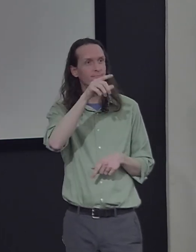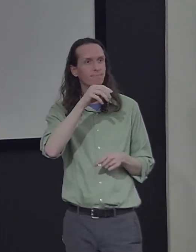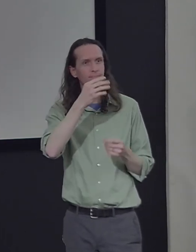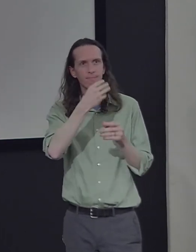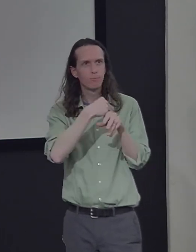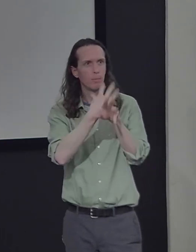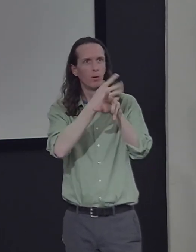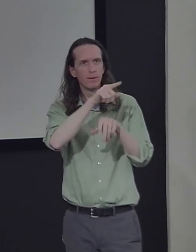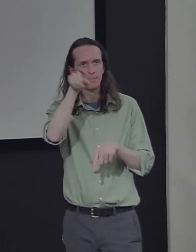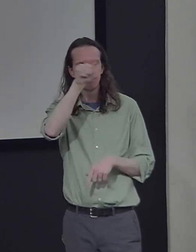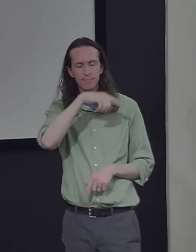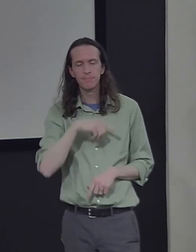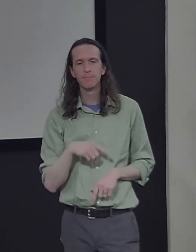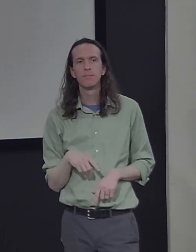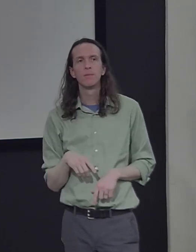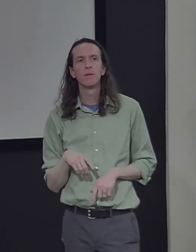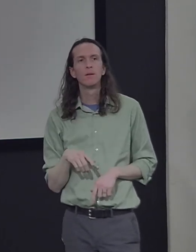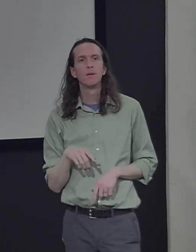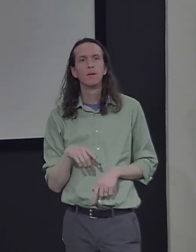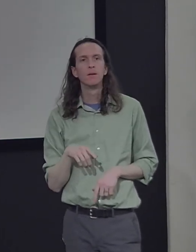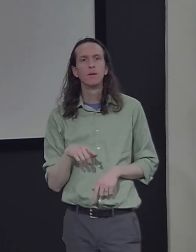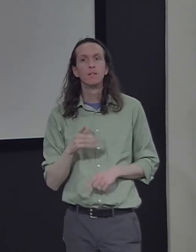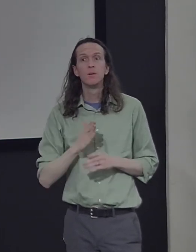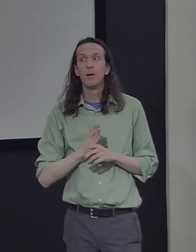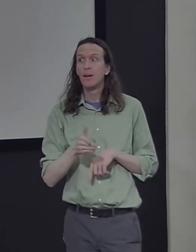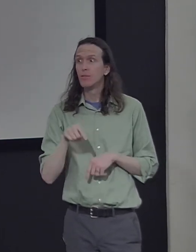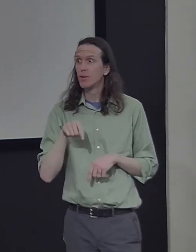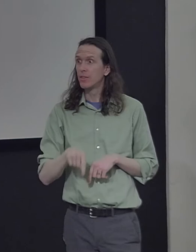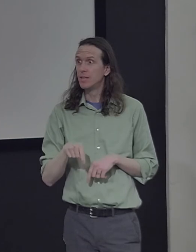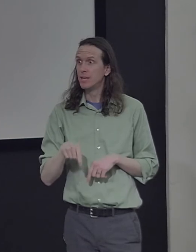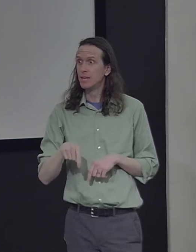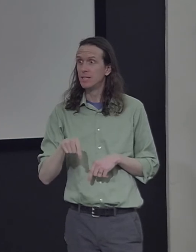you for coming, both those who are in attendance here and remotely.